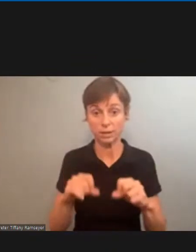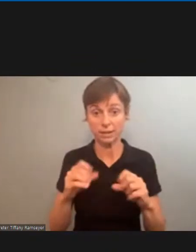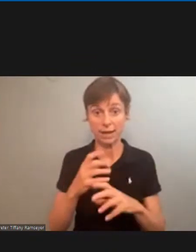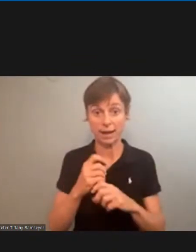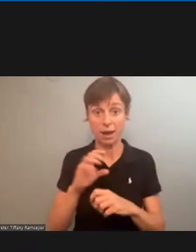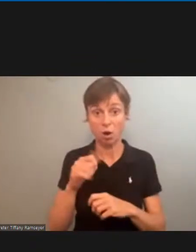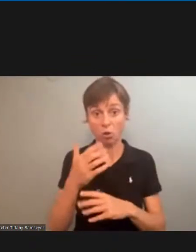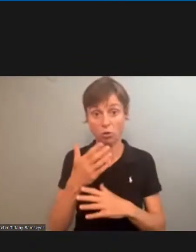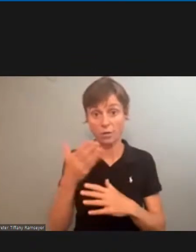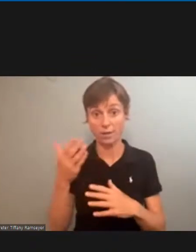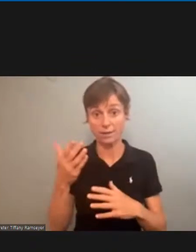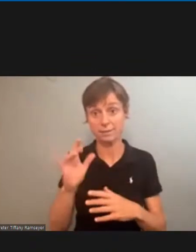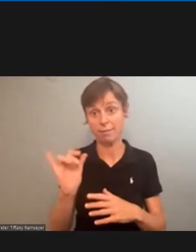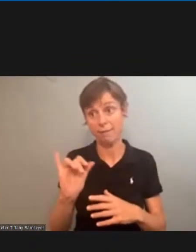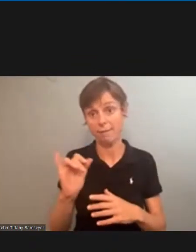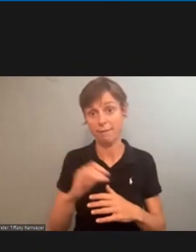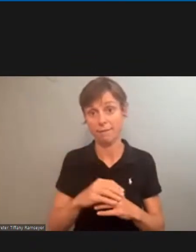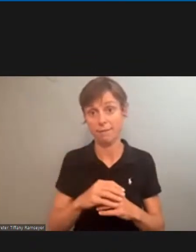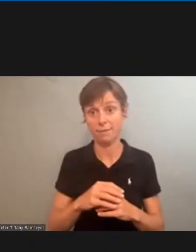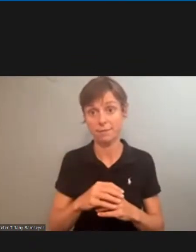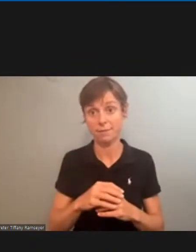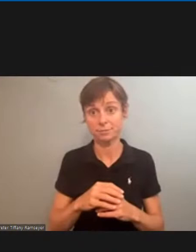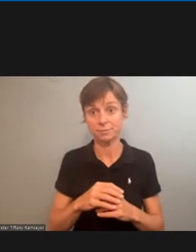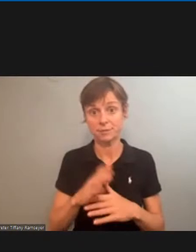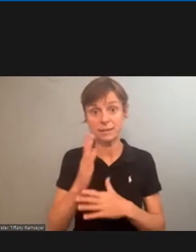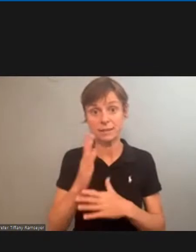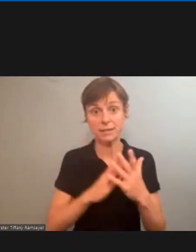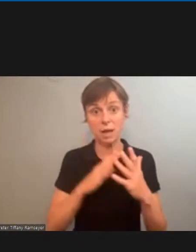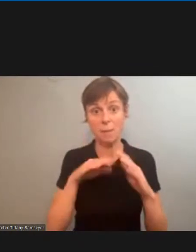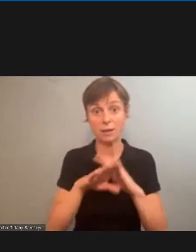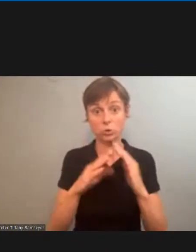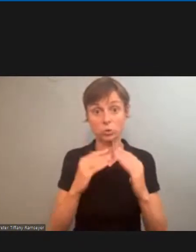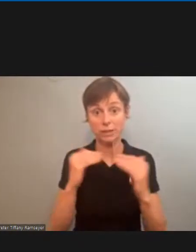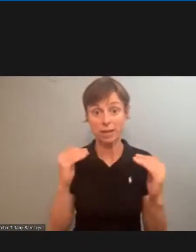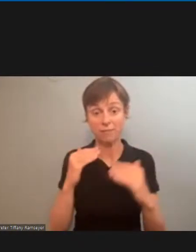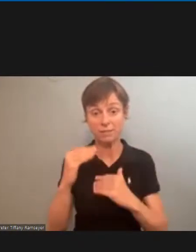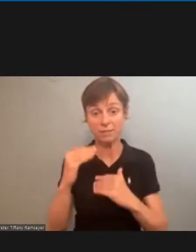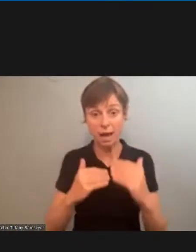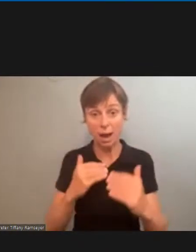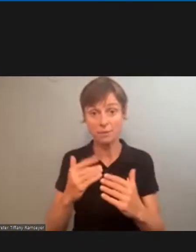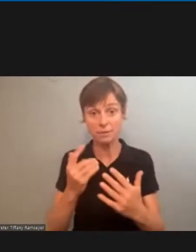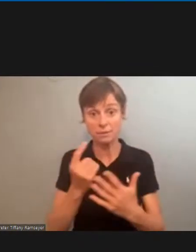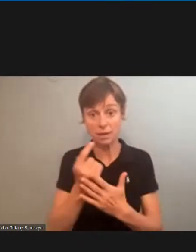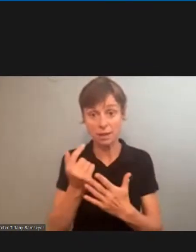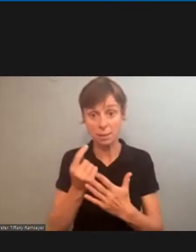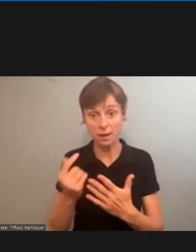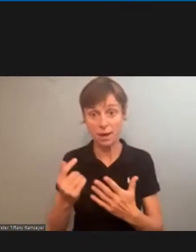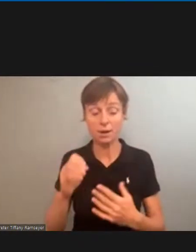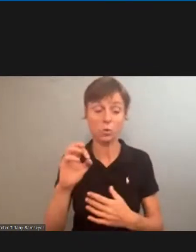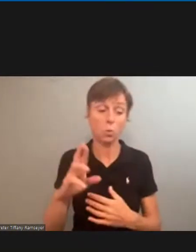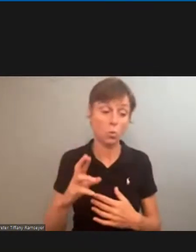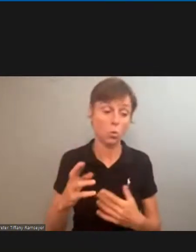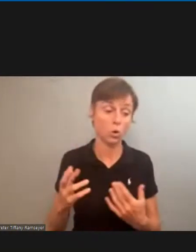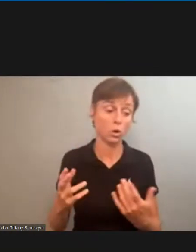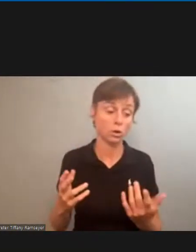other things such as some of the entry level steps eliminated or